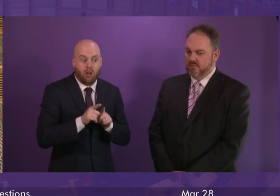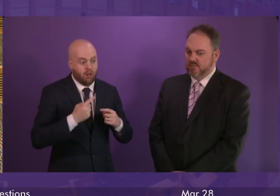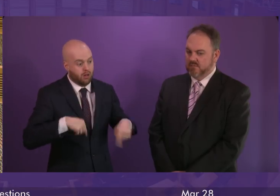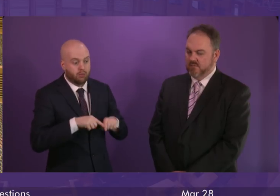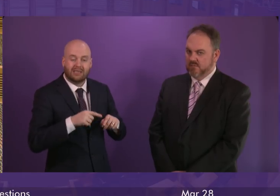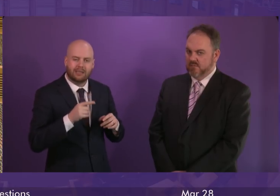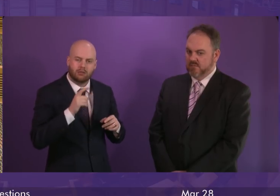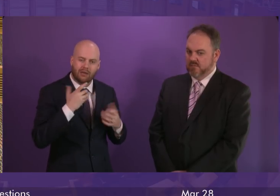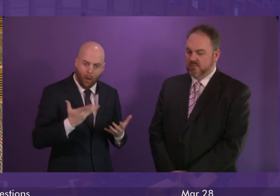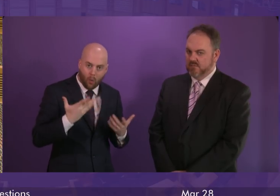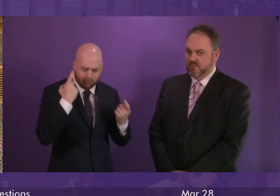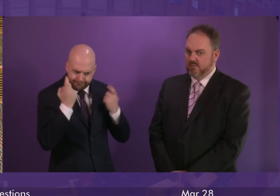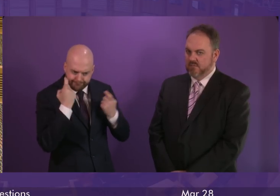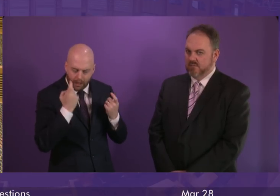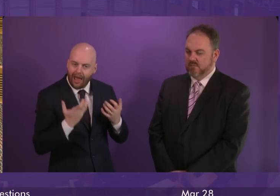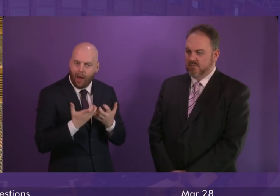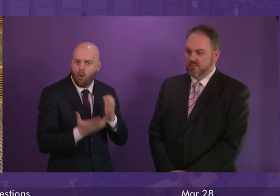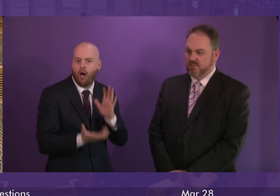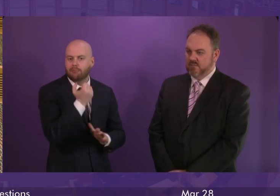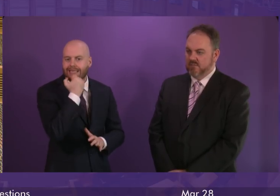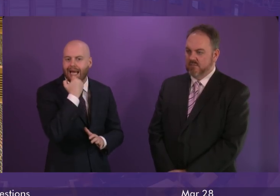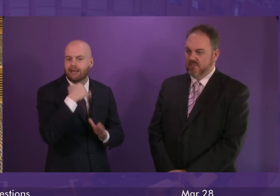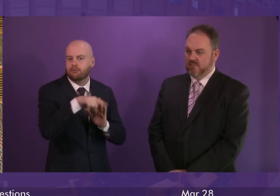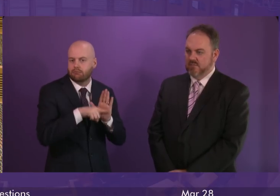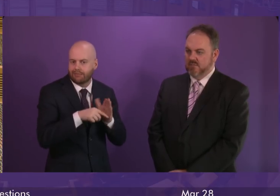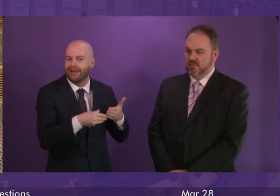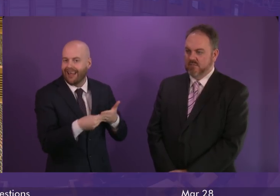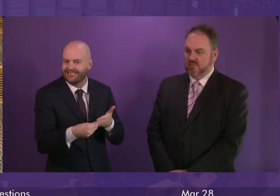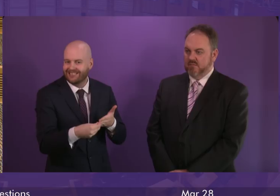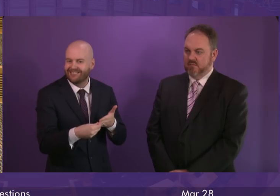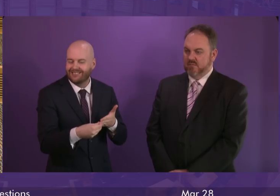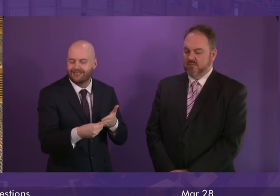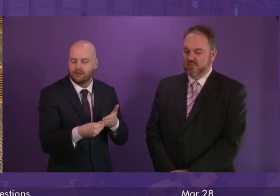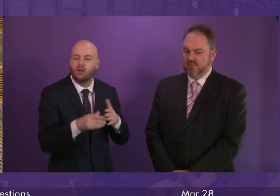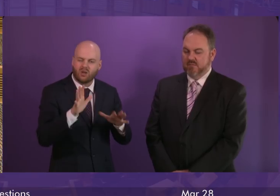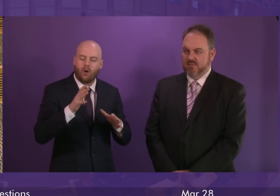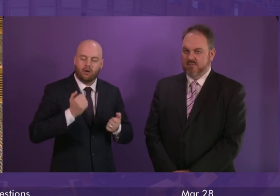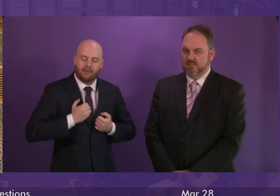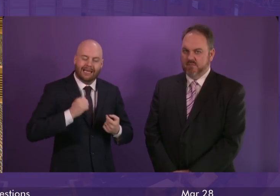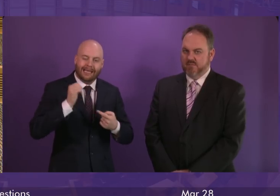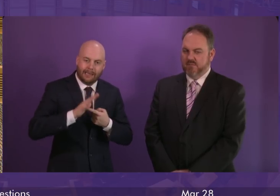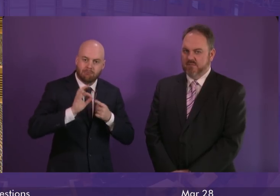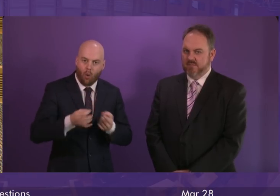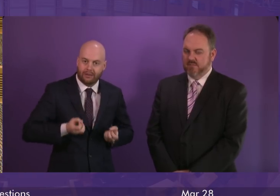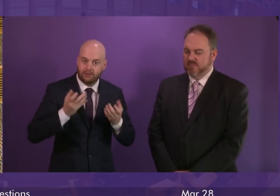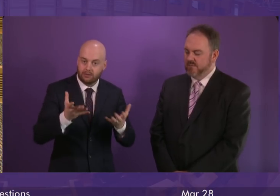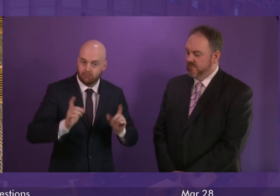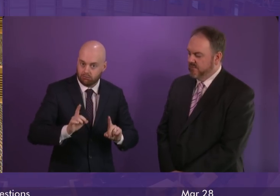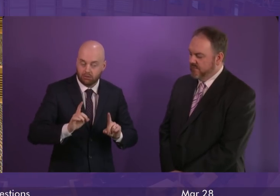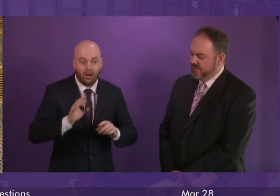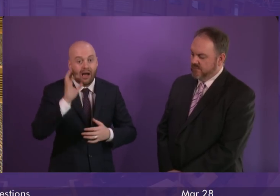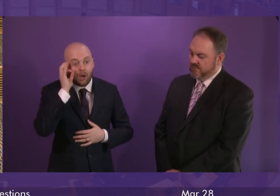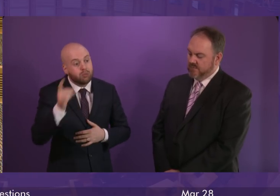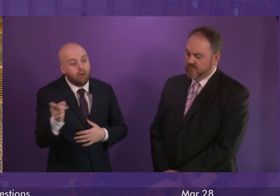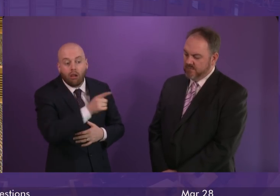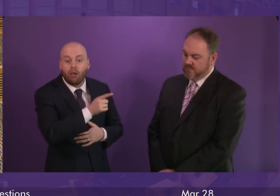the CARM guidance. So there is ongoing work here but I guess the key point I think I would urge all members to take away from this is that councils who are